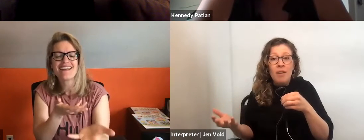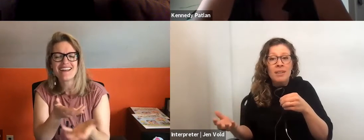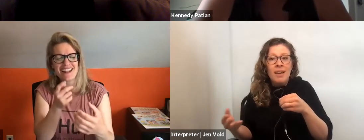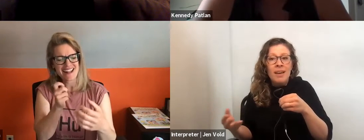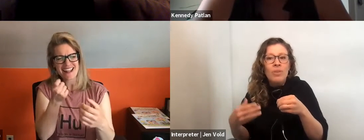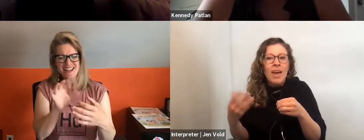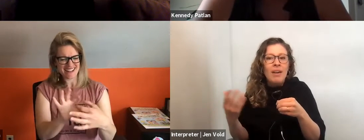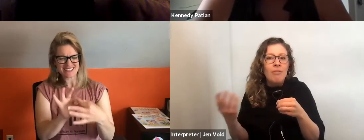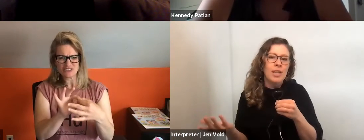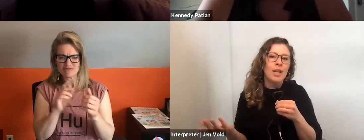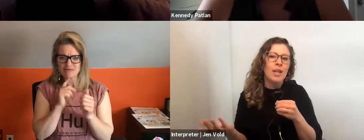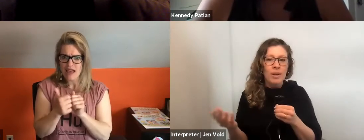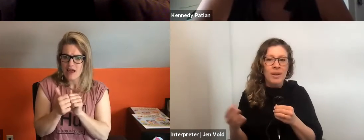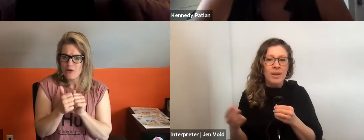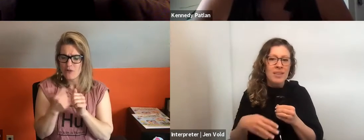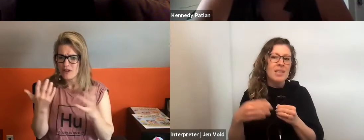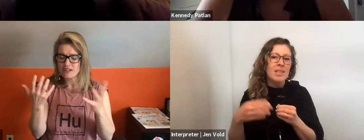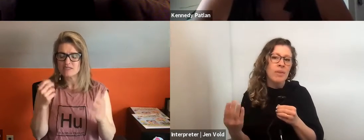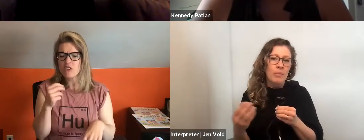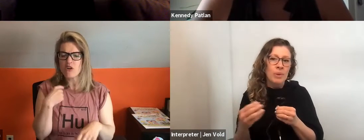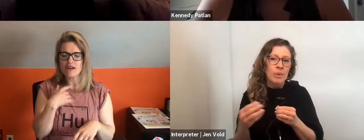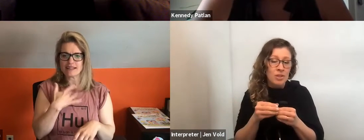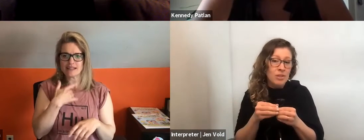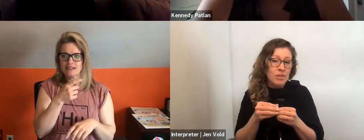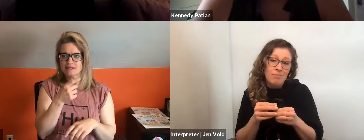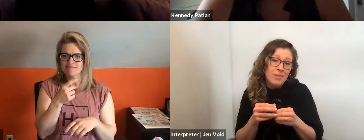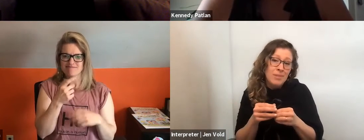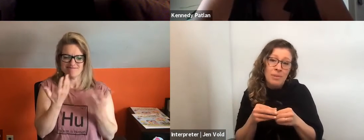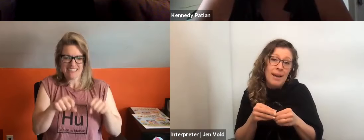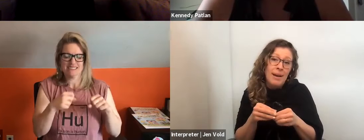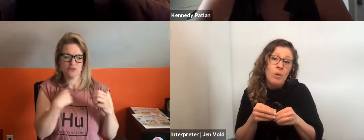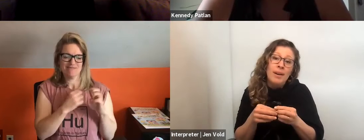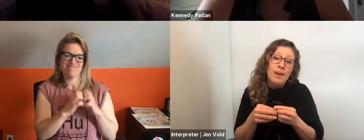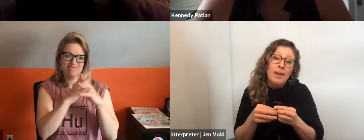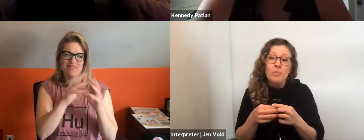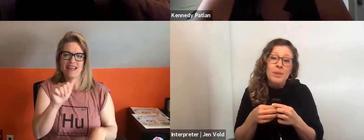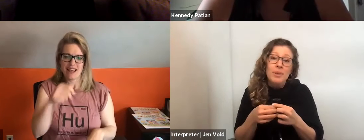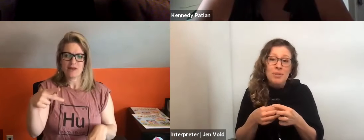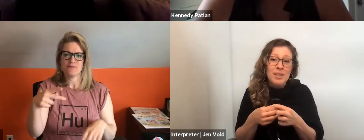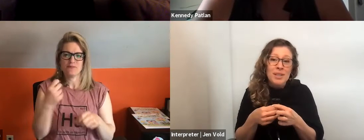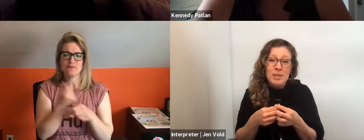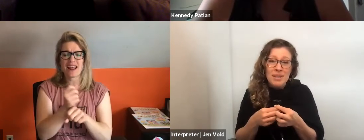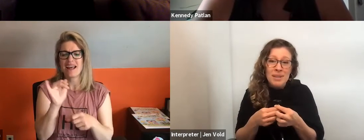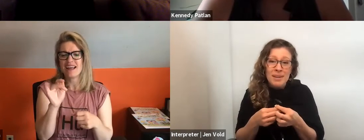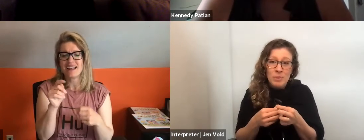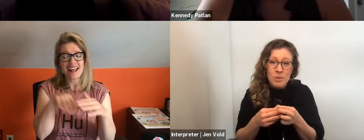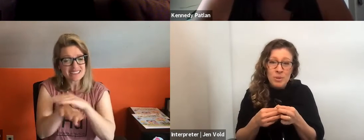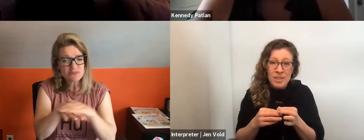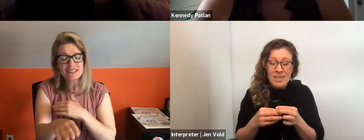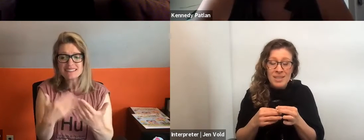confident with that first hello, and then see where that would lead just to, you know, help grease the wheels of relationship making in people's communities.